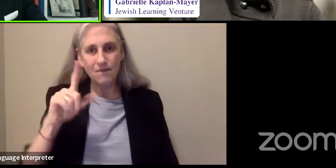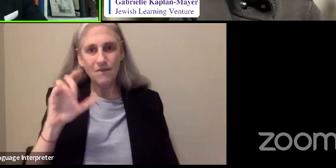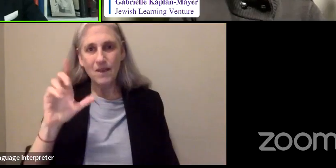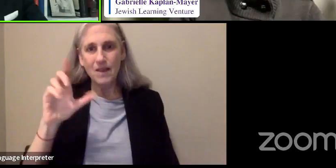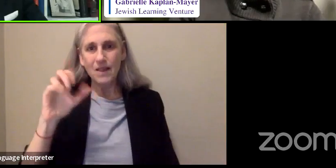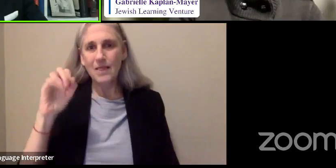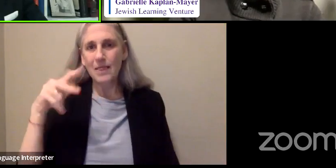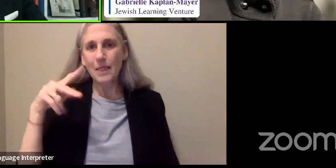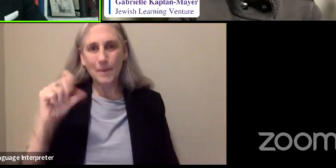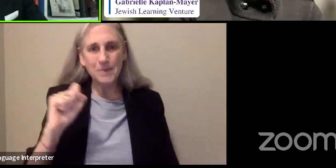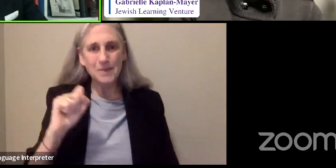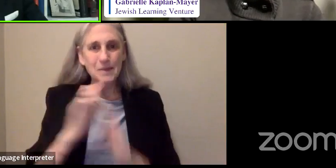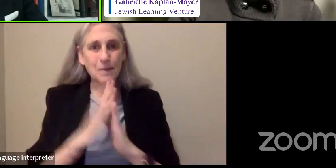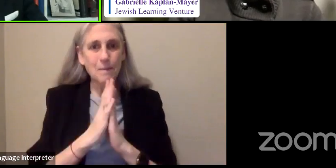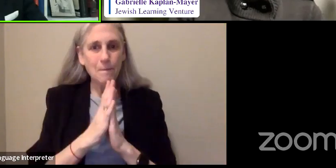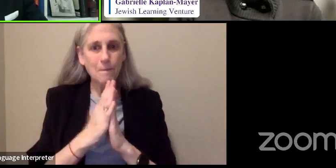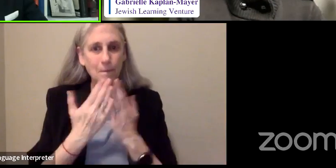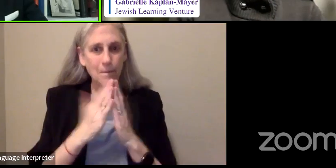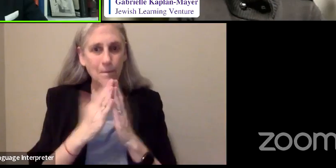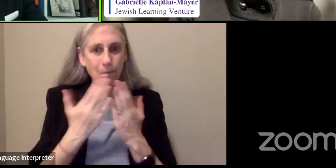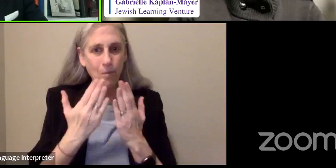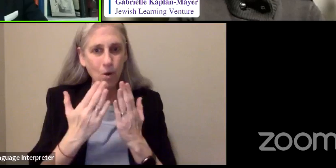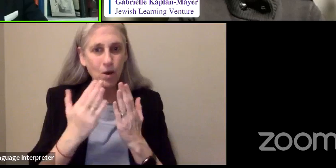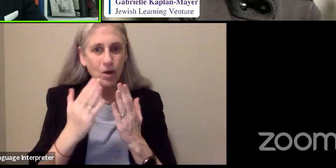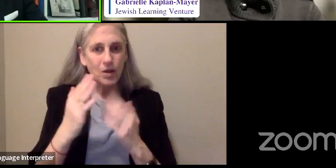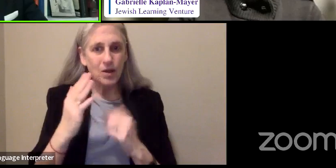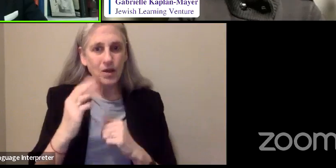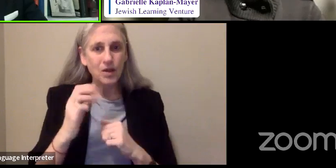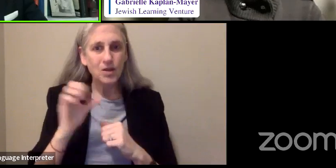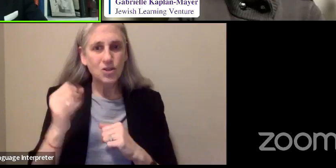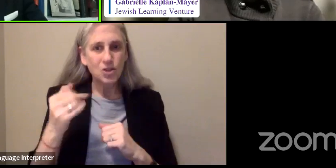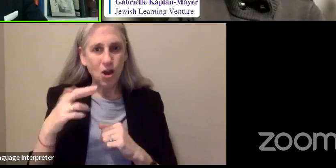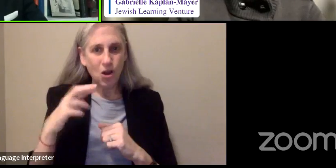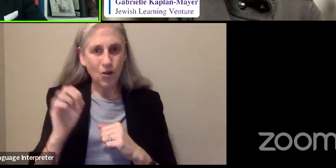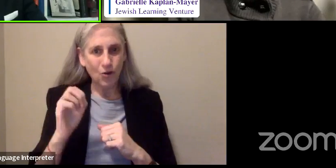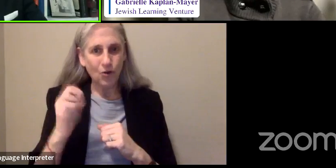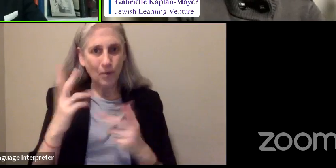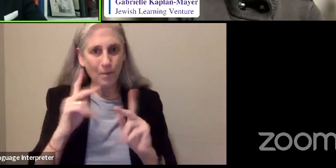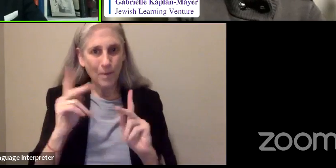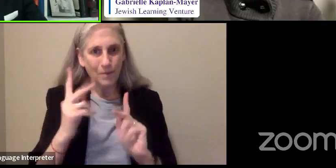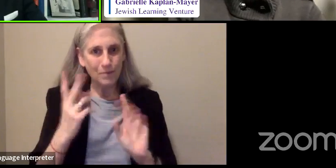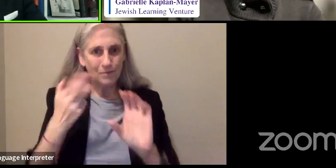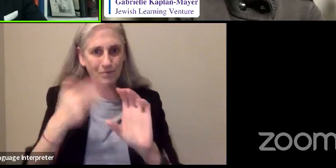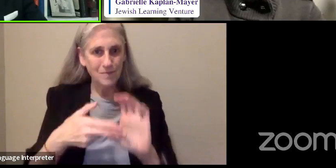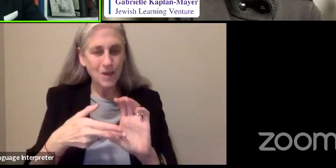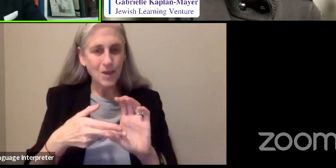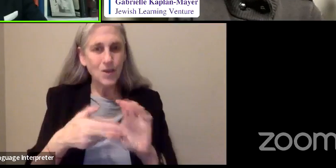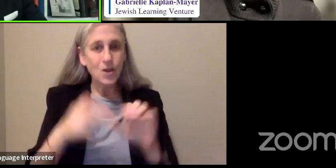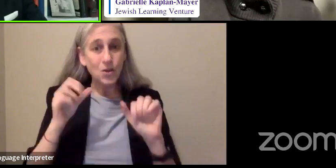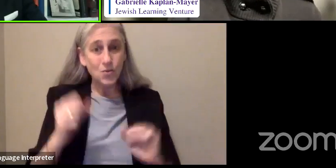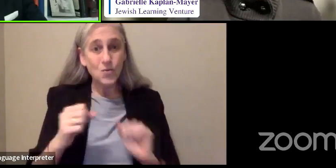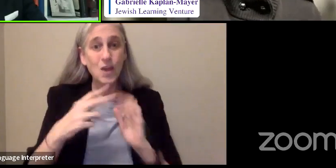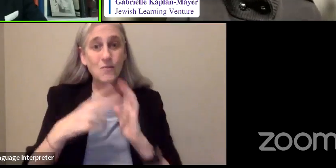anyone entering can, has a choice, one of which is reading to a blind student.